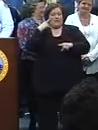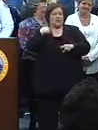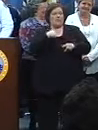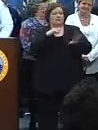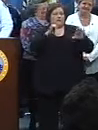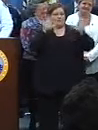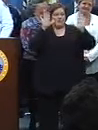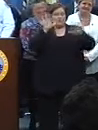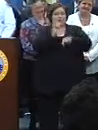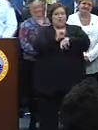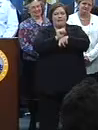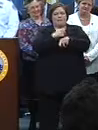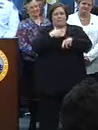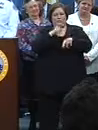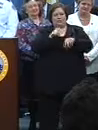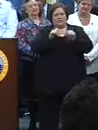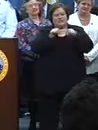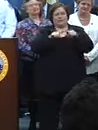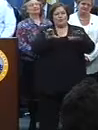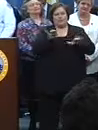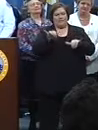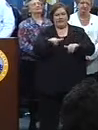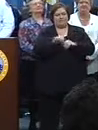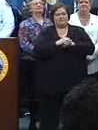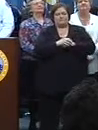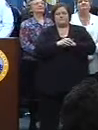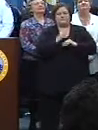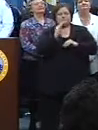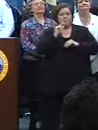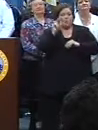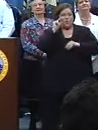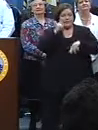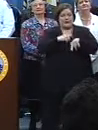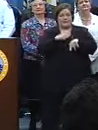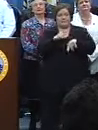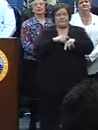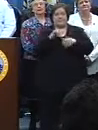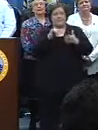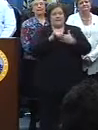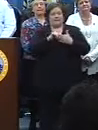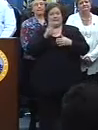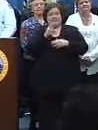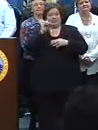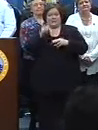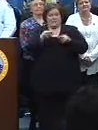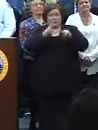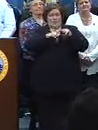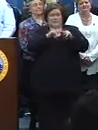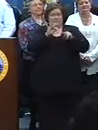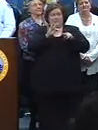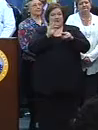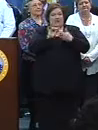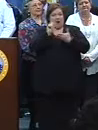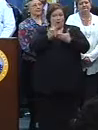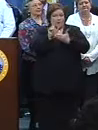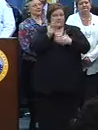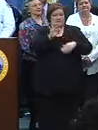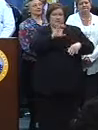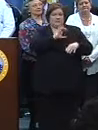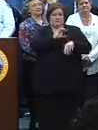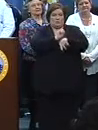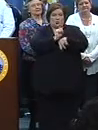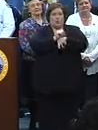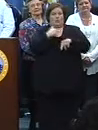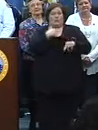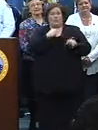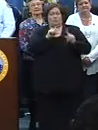incredible job, and we should continue to do so. The Mardi Gras season resulted in about a 6% increase in the numbers of hours officers was on the field.